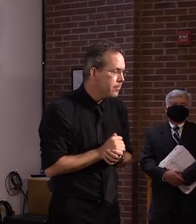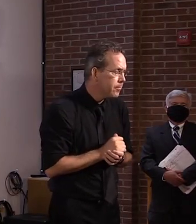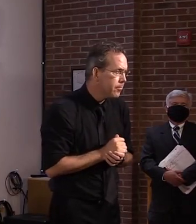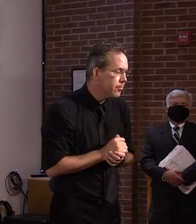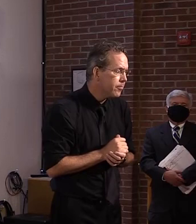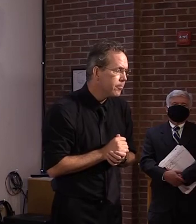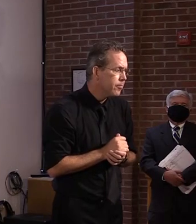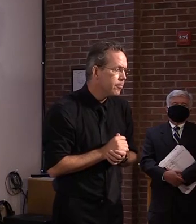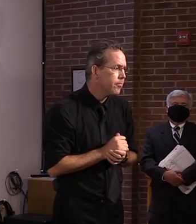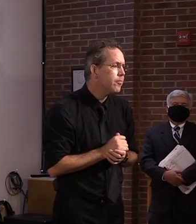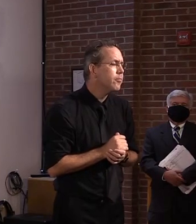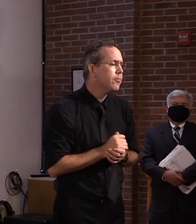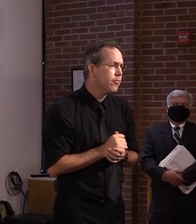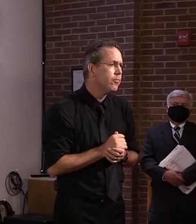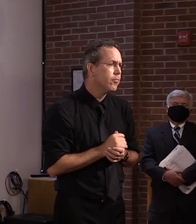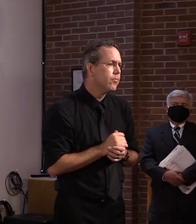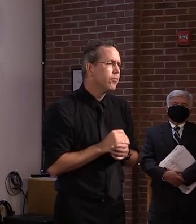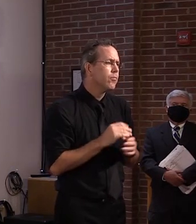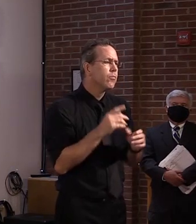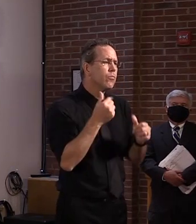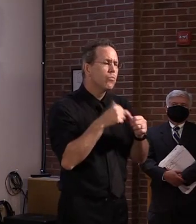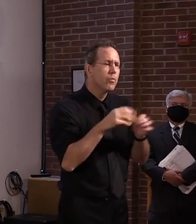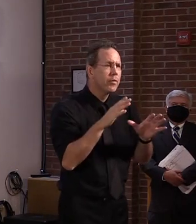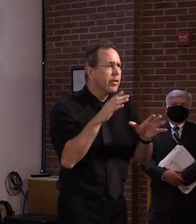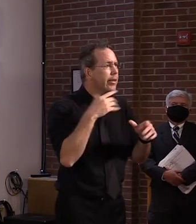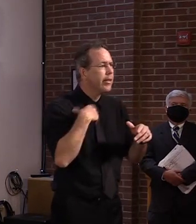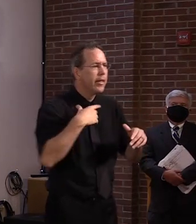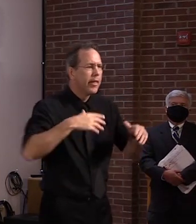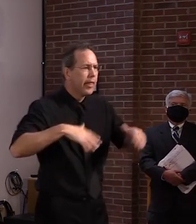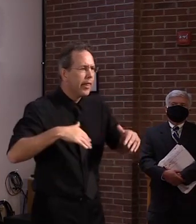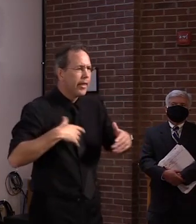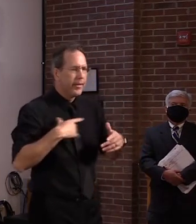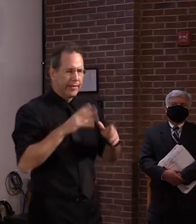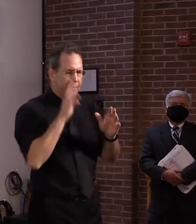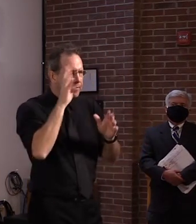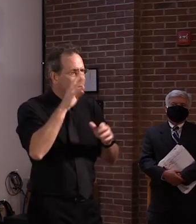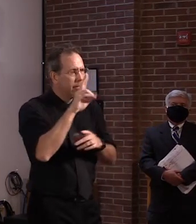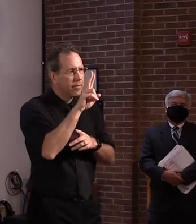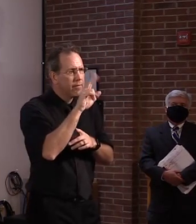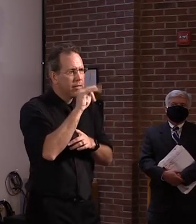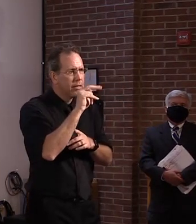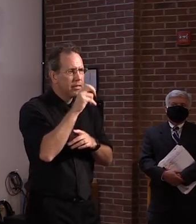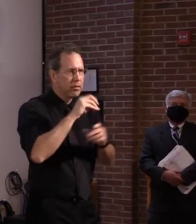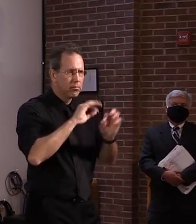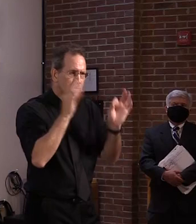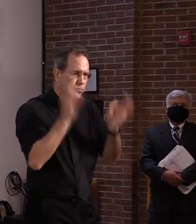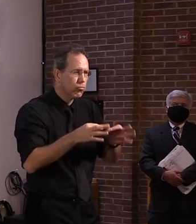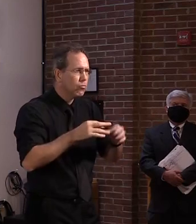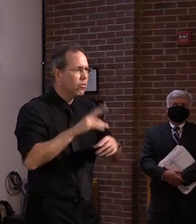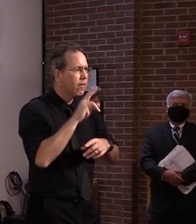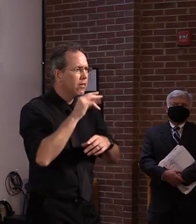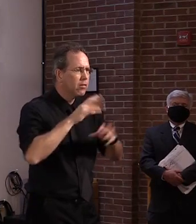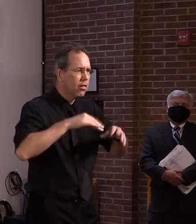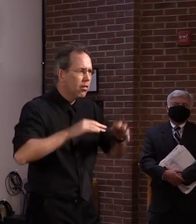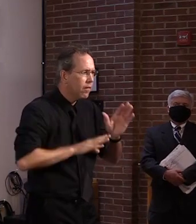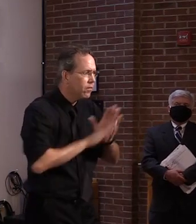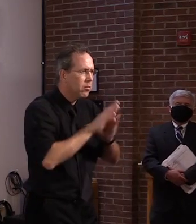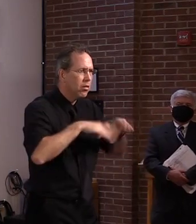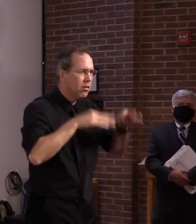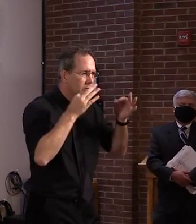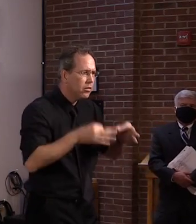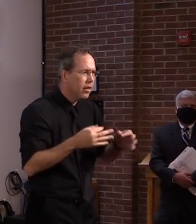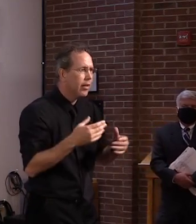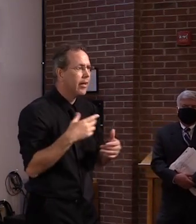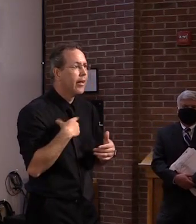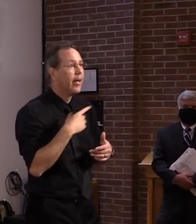remind everybody we don't have an FDA approved vaccine yet. We don't know its effectiveness. We don't know its safety profile.